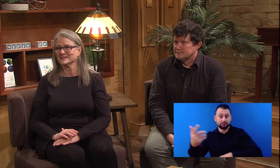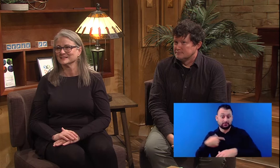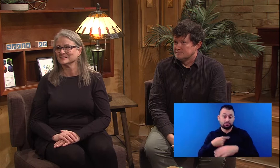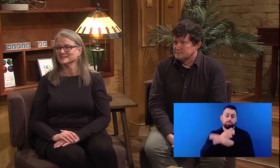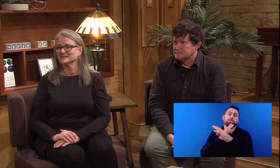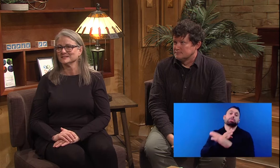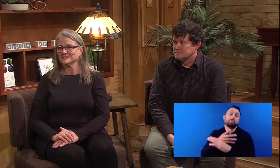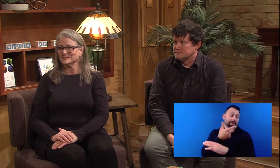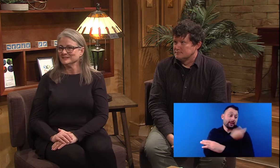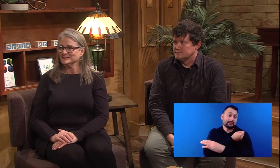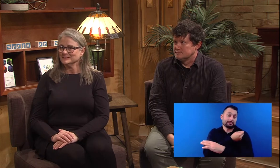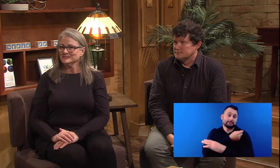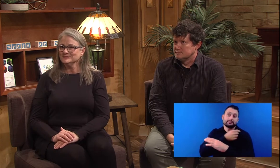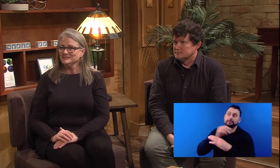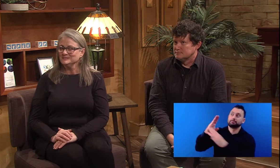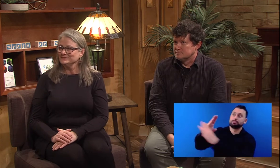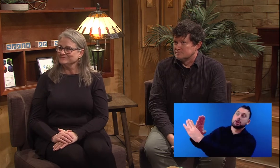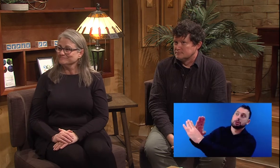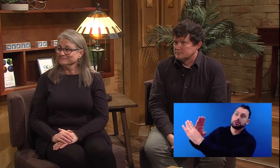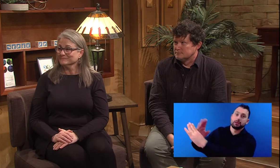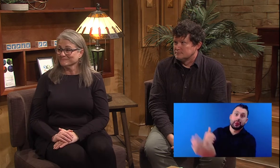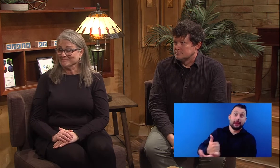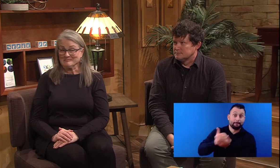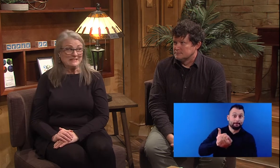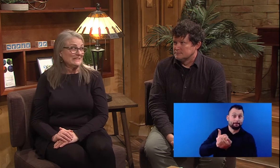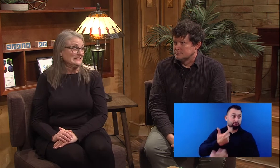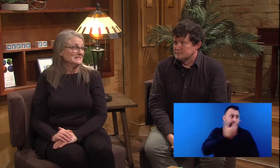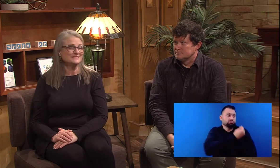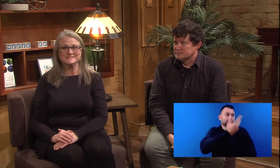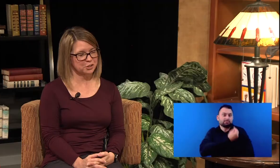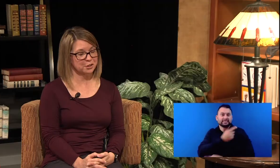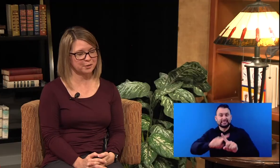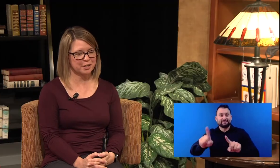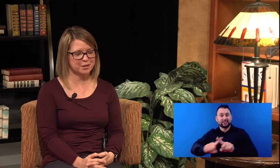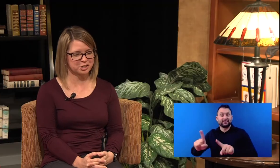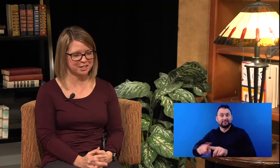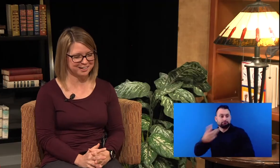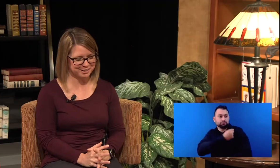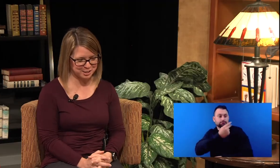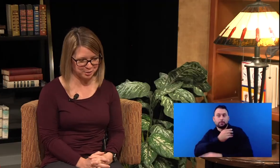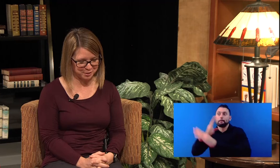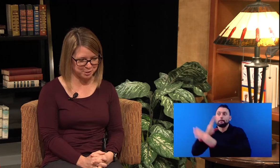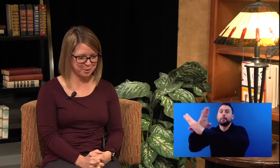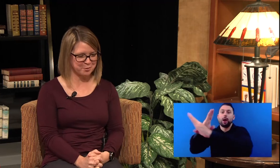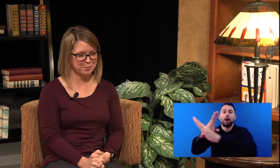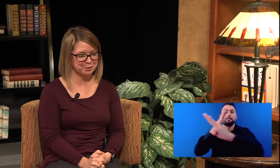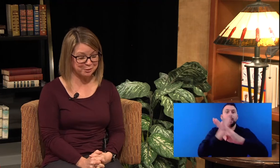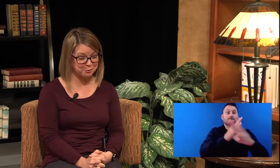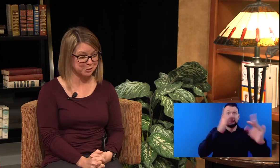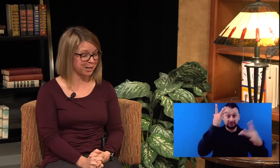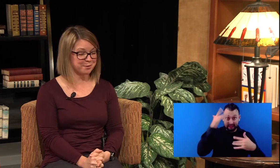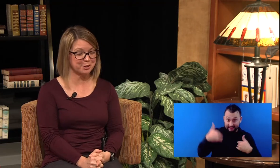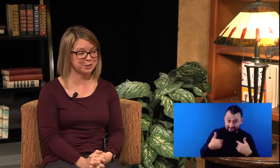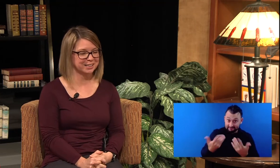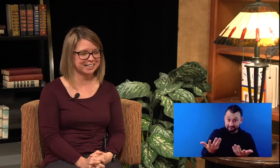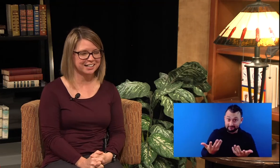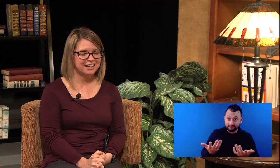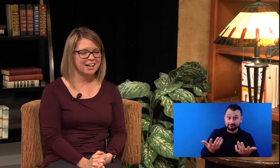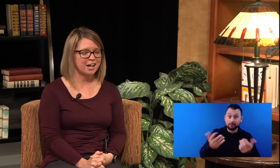viruses like the flu and COVID? Sure. Great question. And so much about what we're, we're talking about currently. Um,